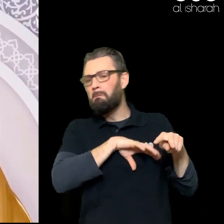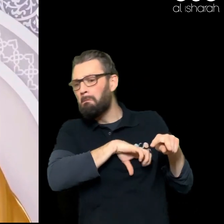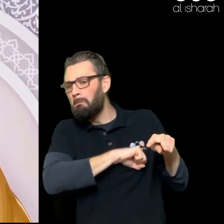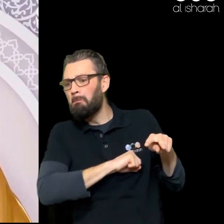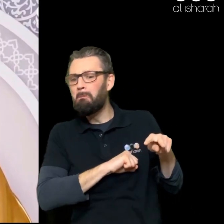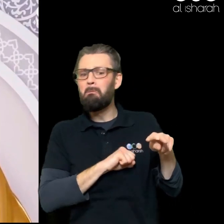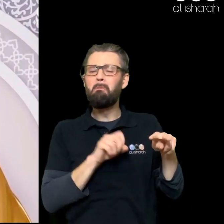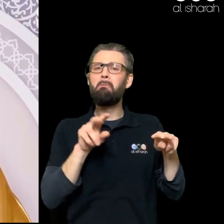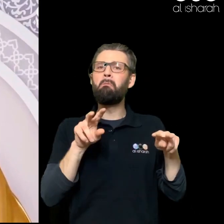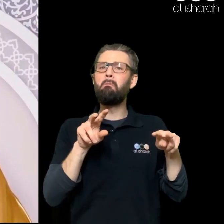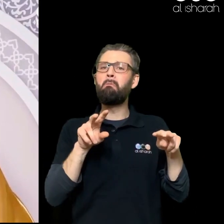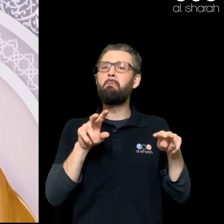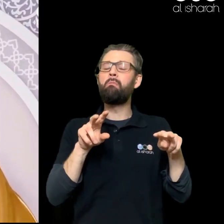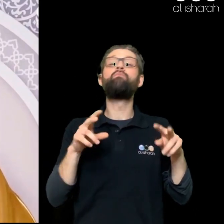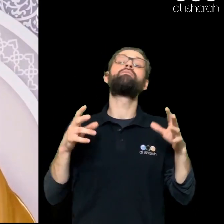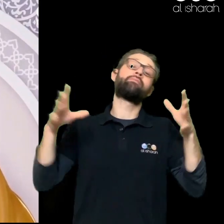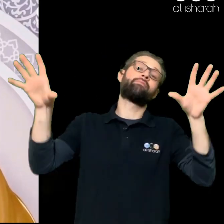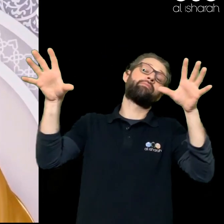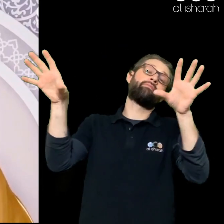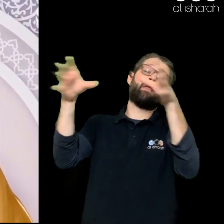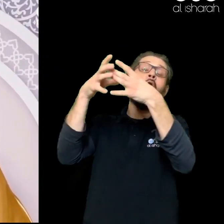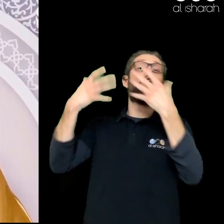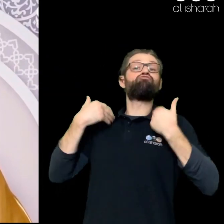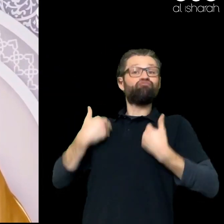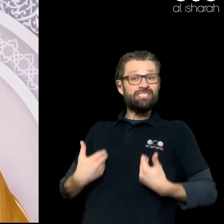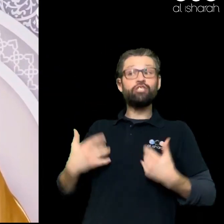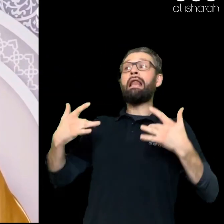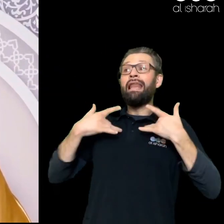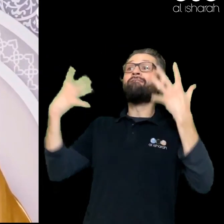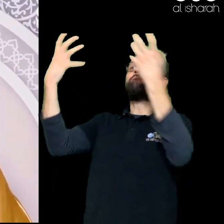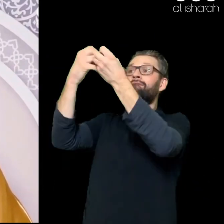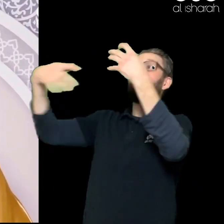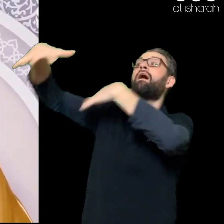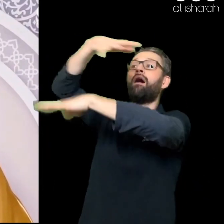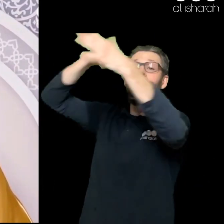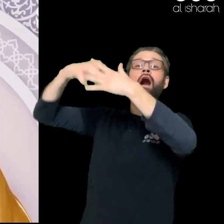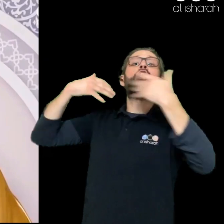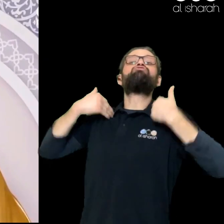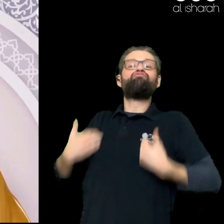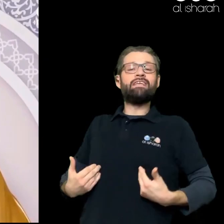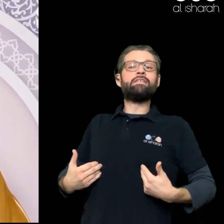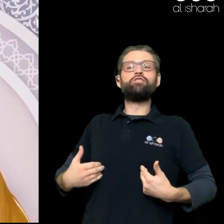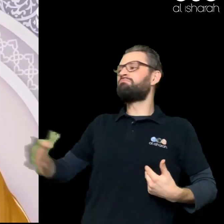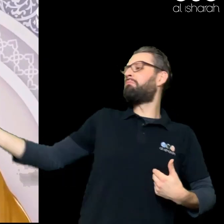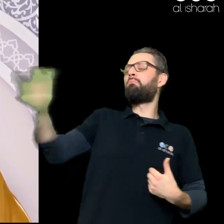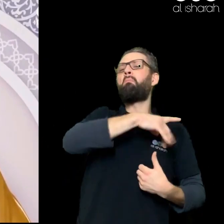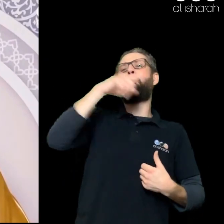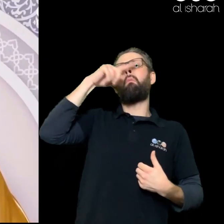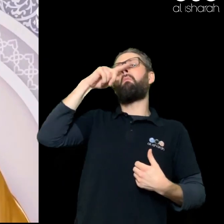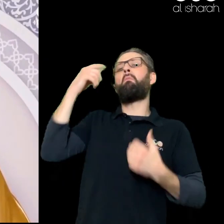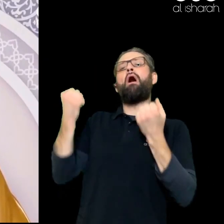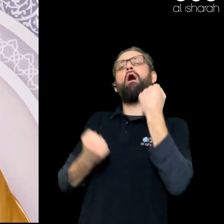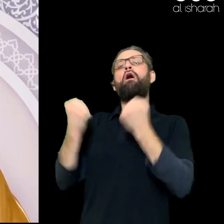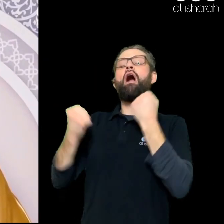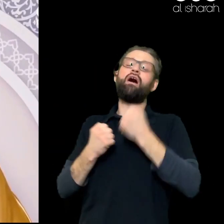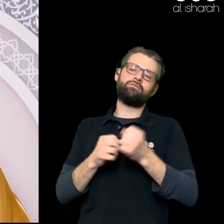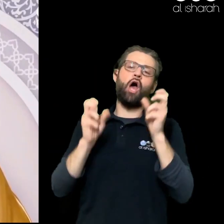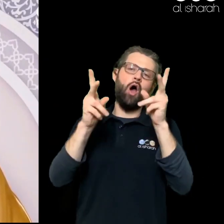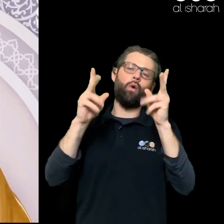There Is No Harm To Keep Up With What Is Going On If You Can Afford It And It Not Prohibited So My Brothers And Sisters This Is A